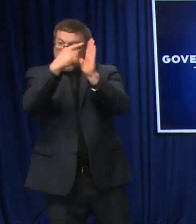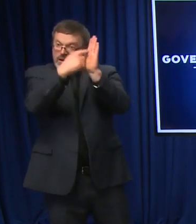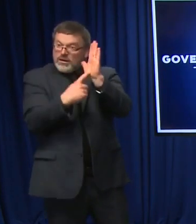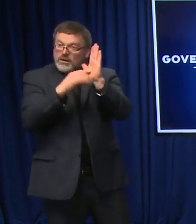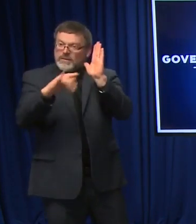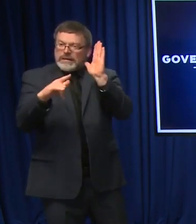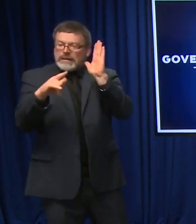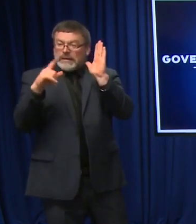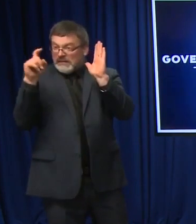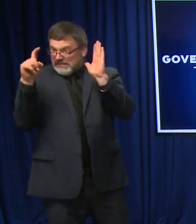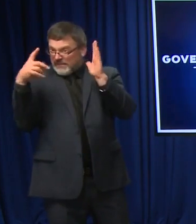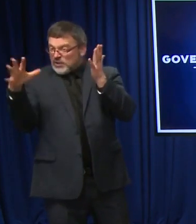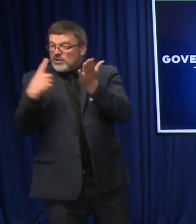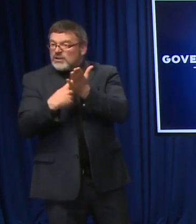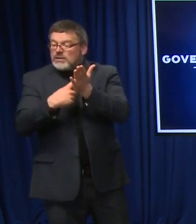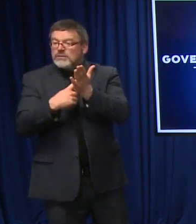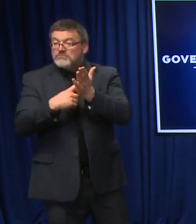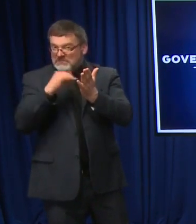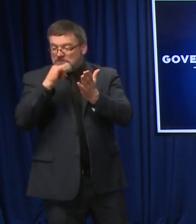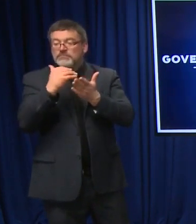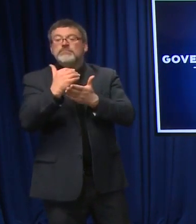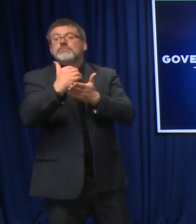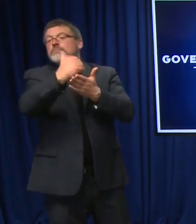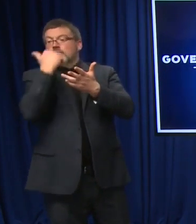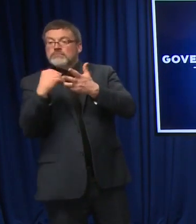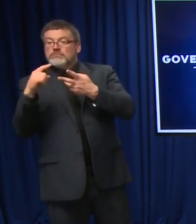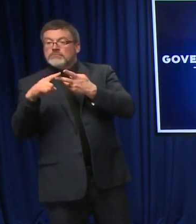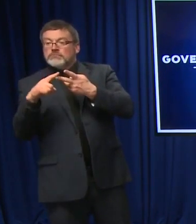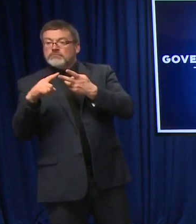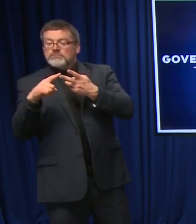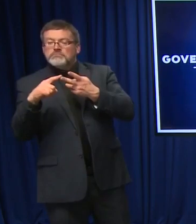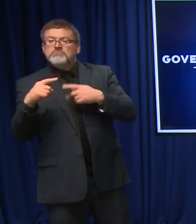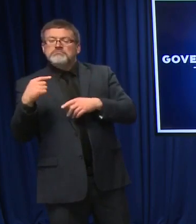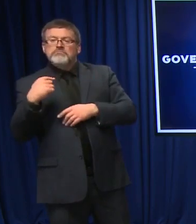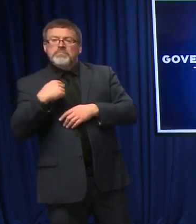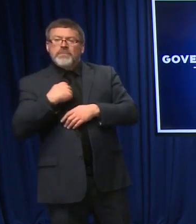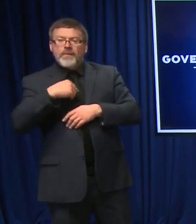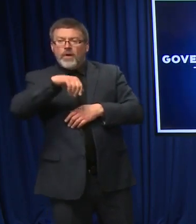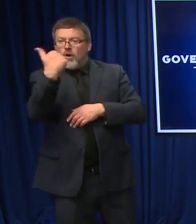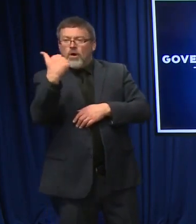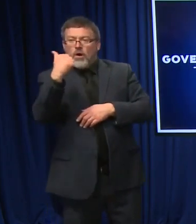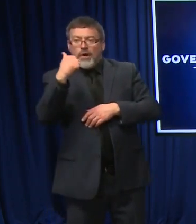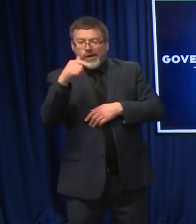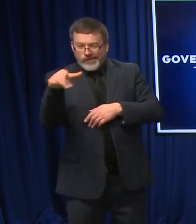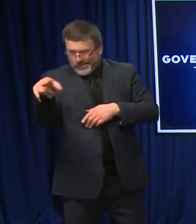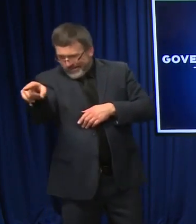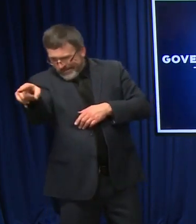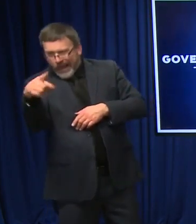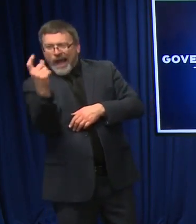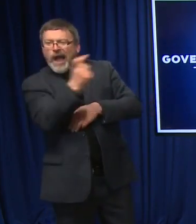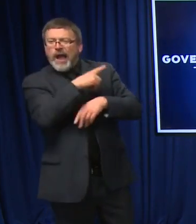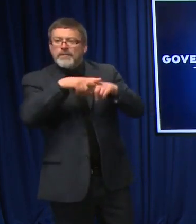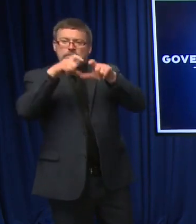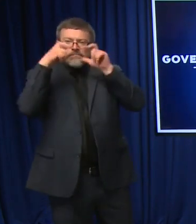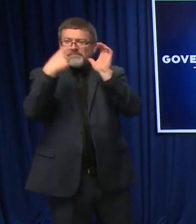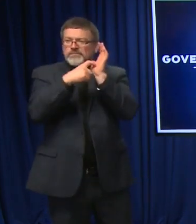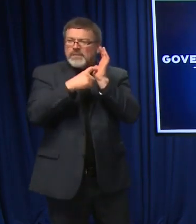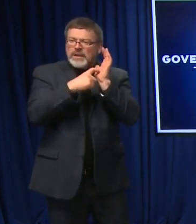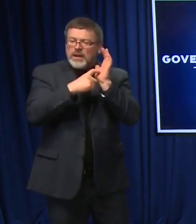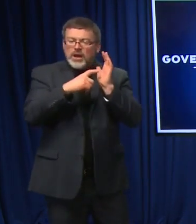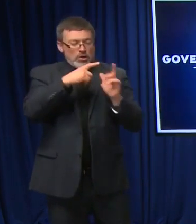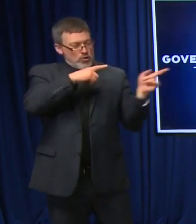then following up on Adam's question, when he asked about mask mandates, you talked about local control.